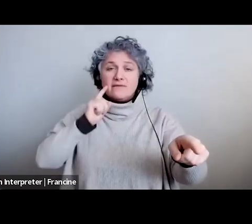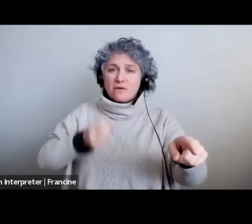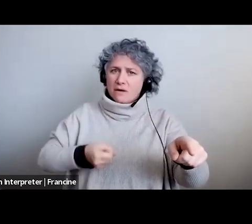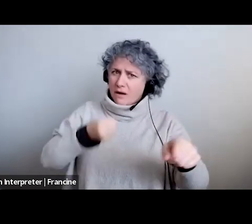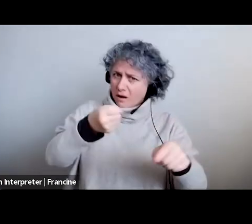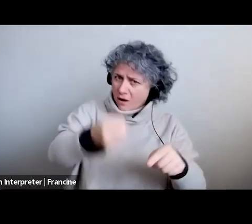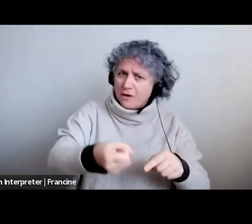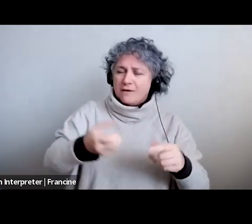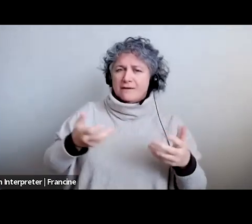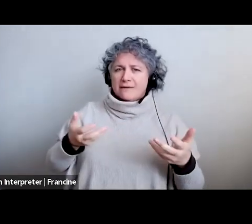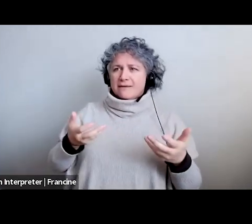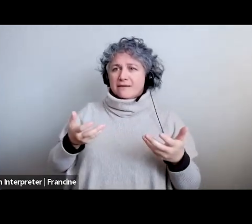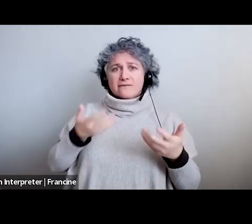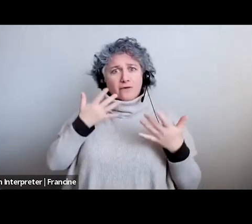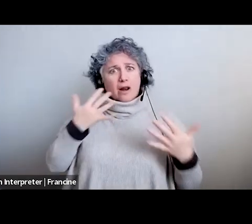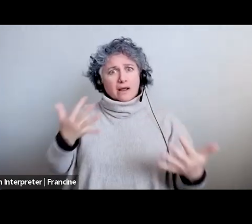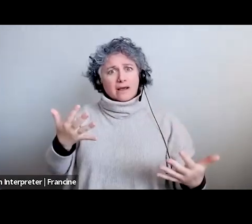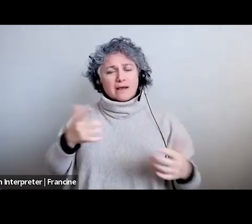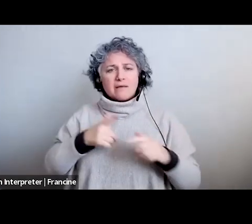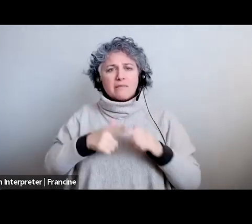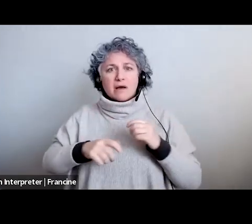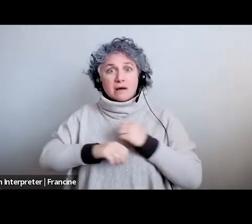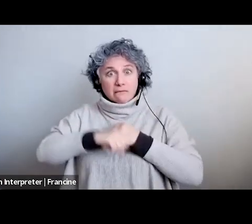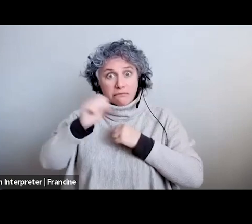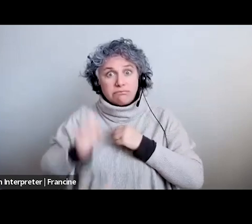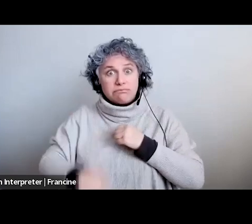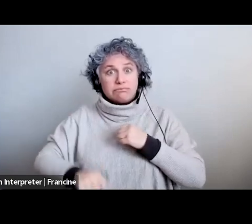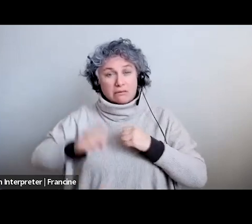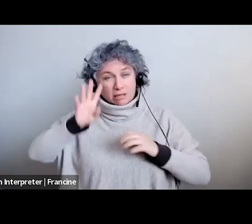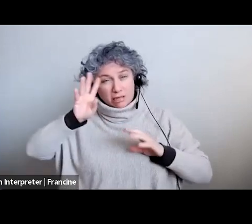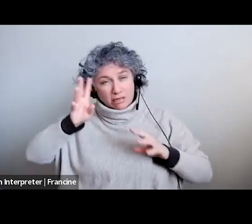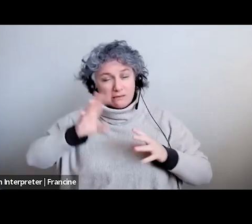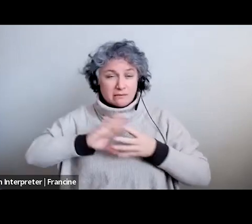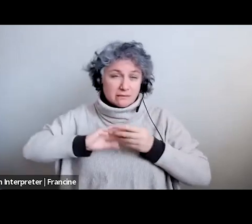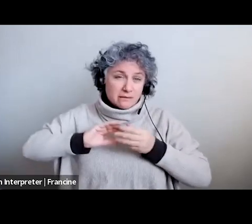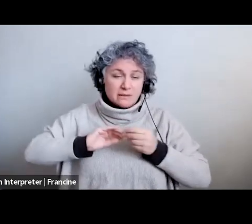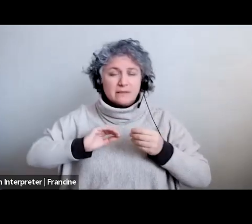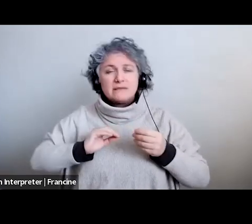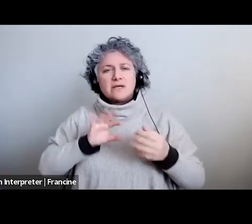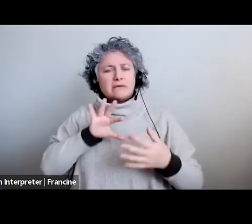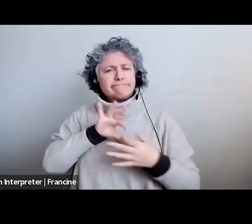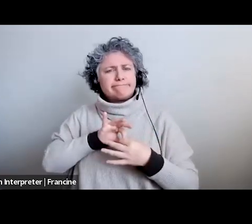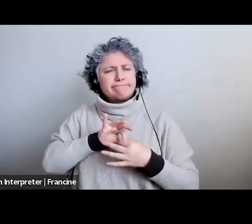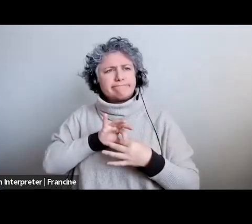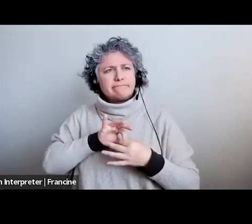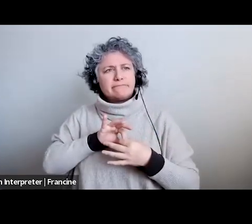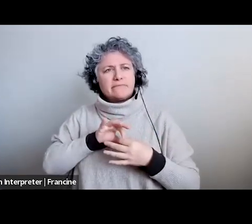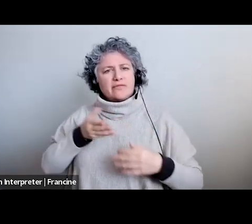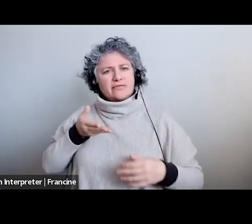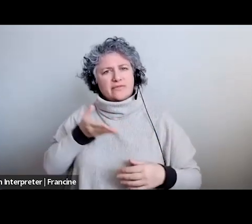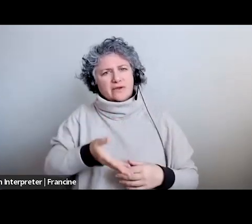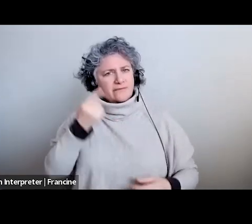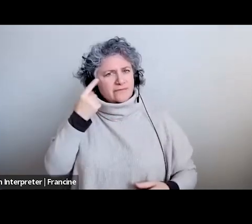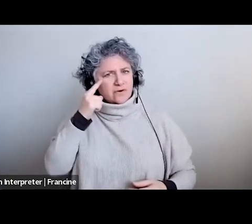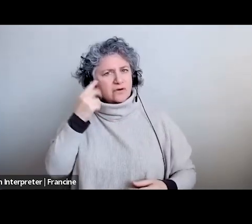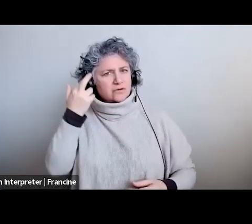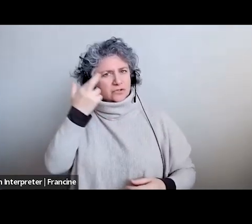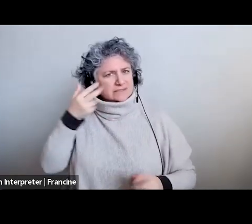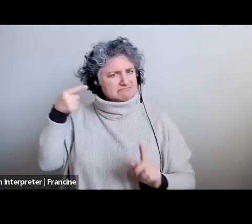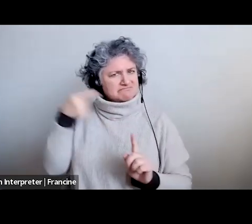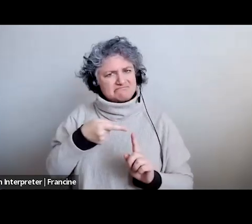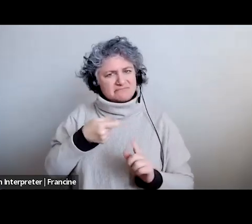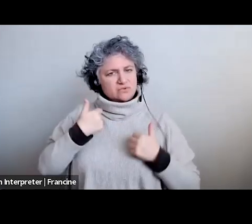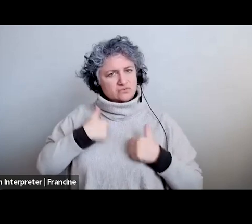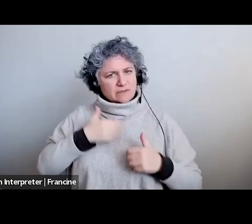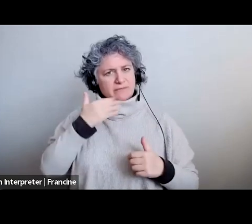i think that's important but it's about really being engaged with what what you're there for you're there to try to do your